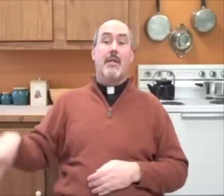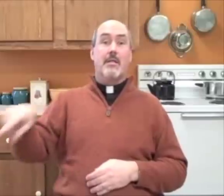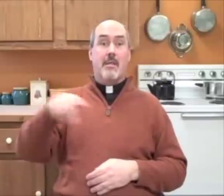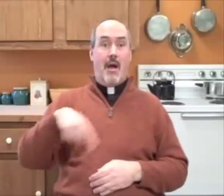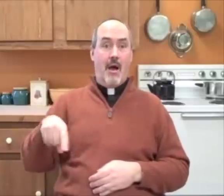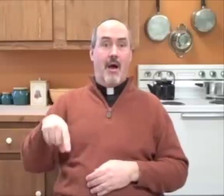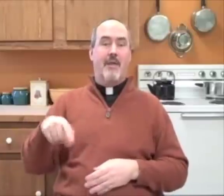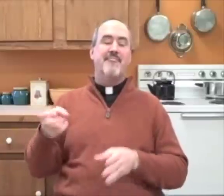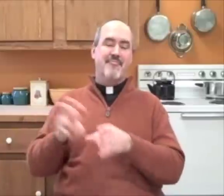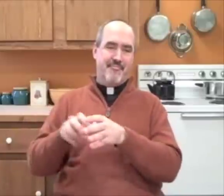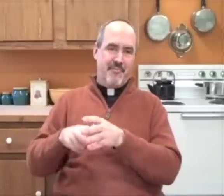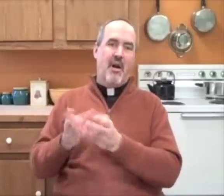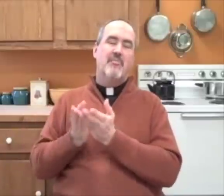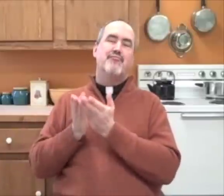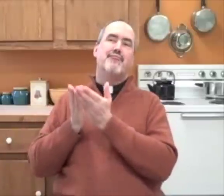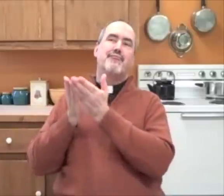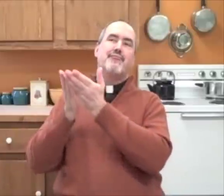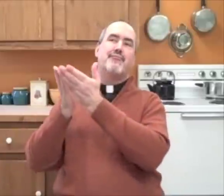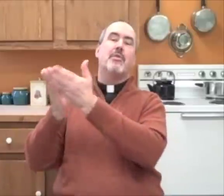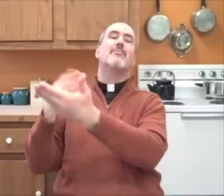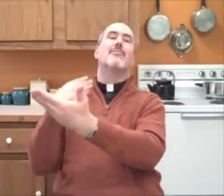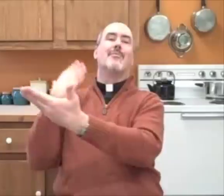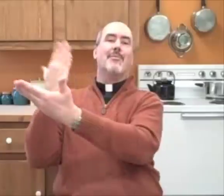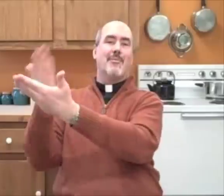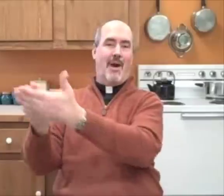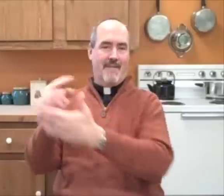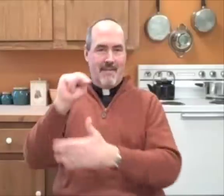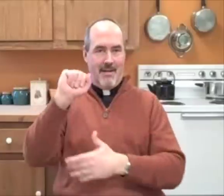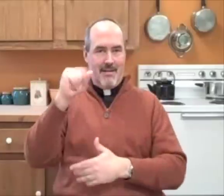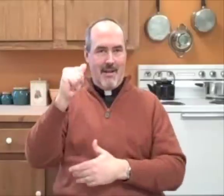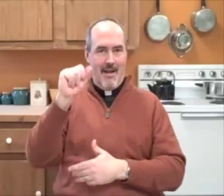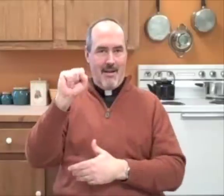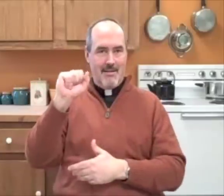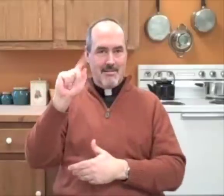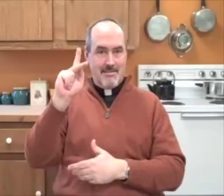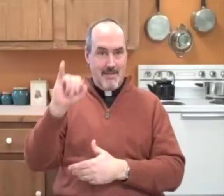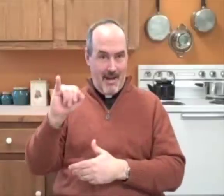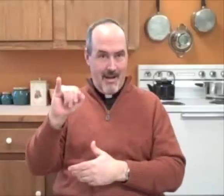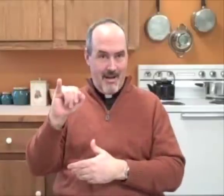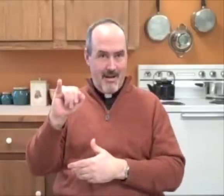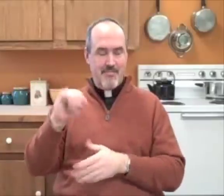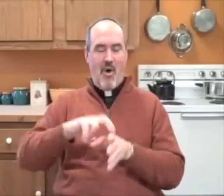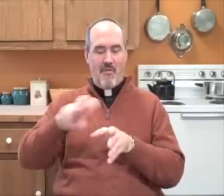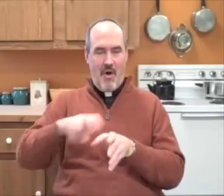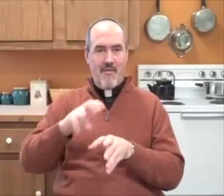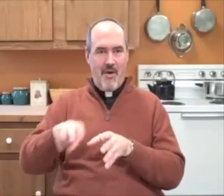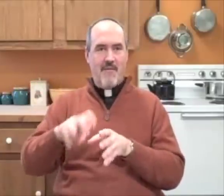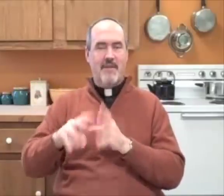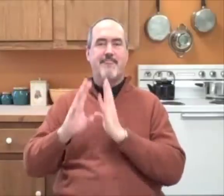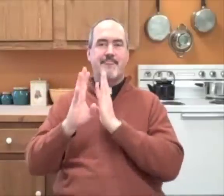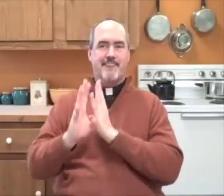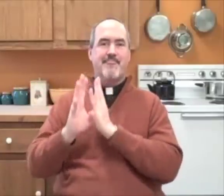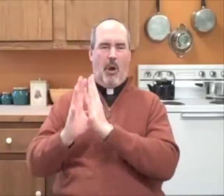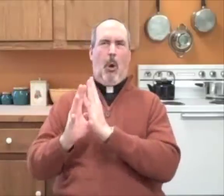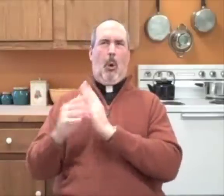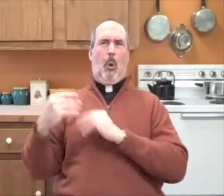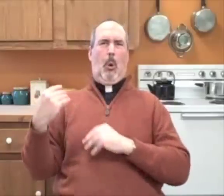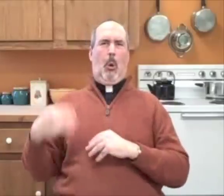They were all loaded into the boat and headed to Nagasaki. When they got off in Nagasaki, they noticed